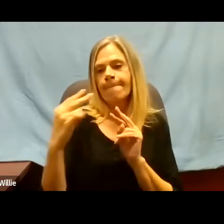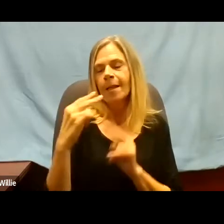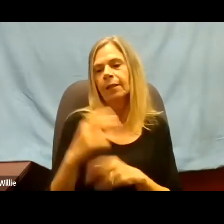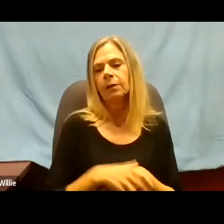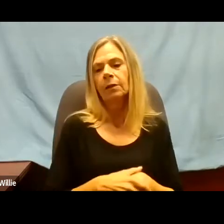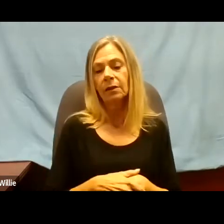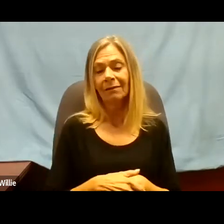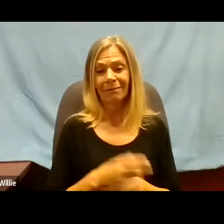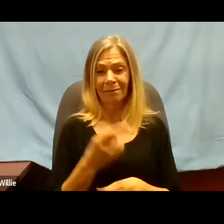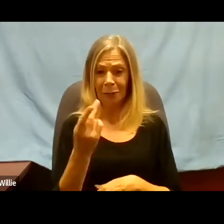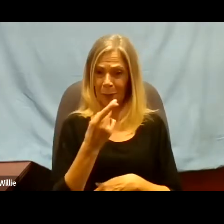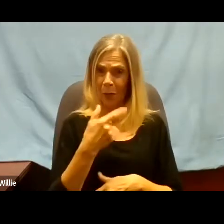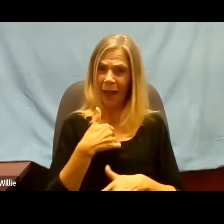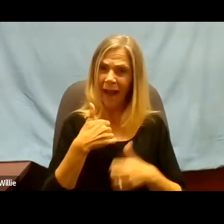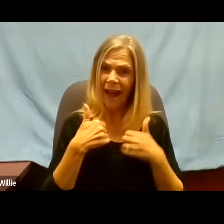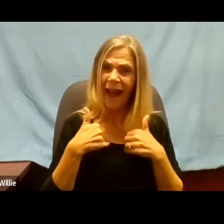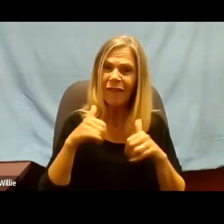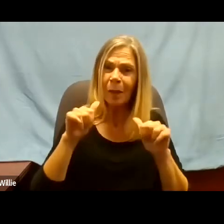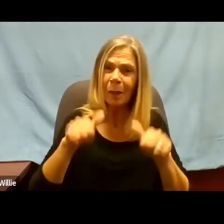these children?